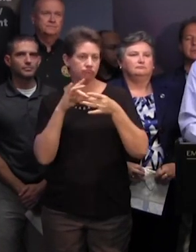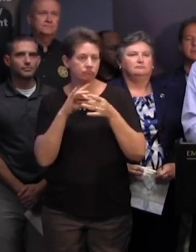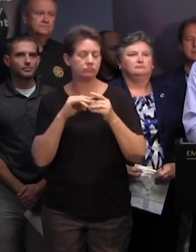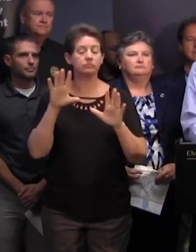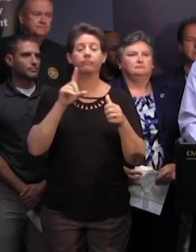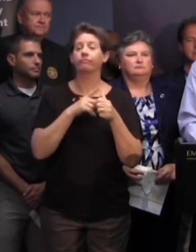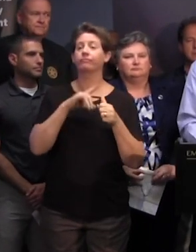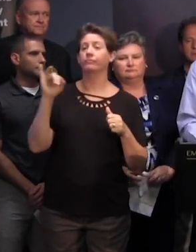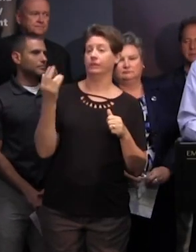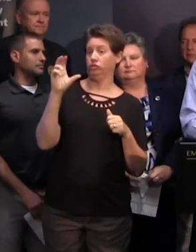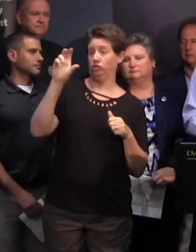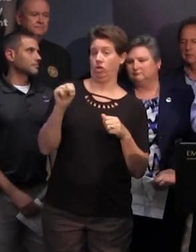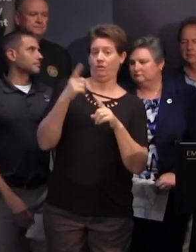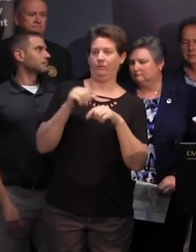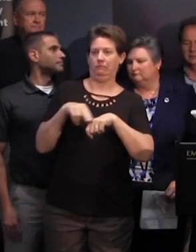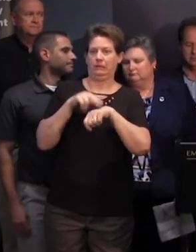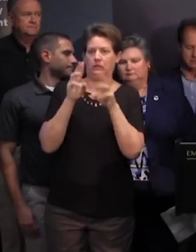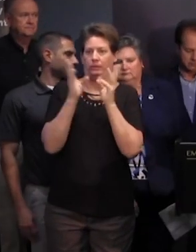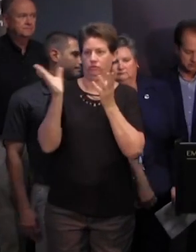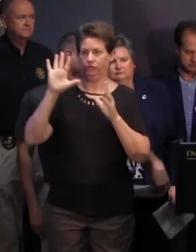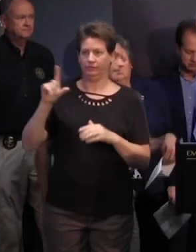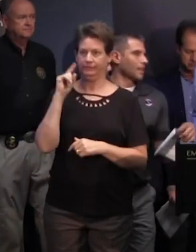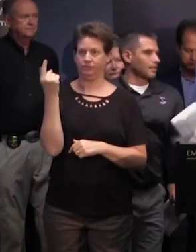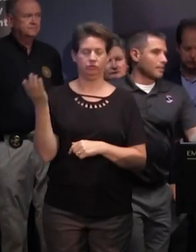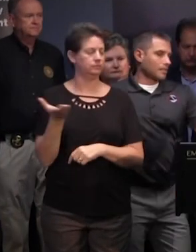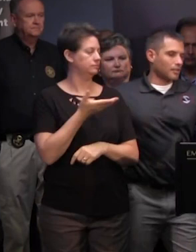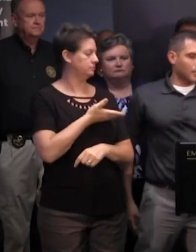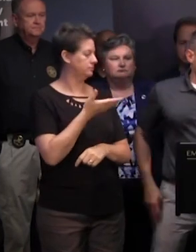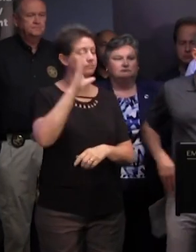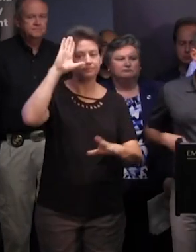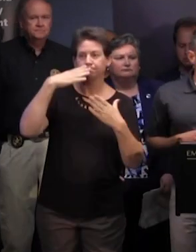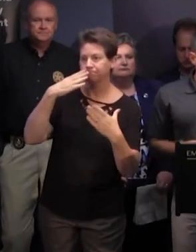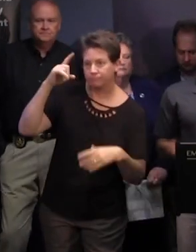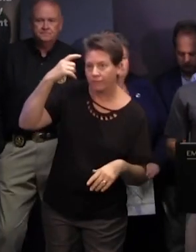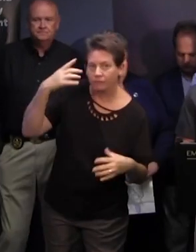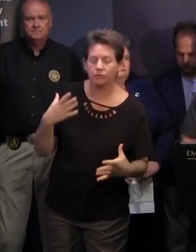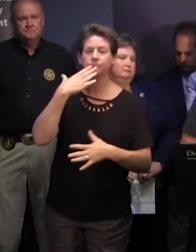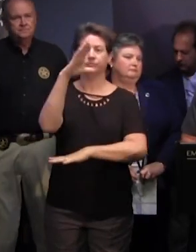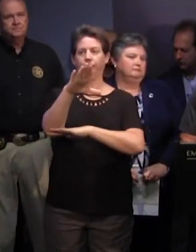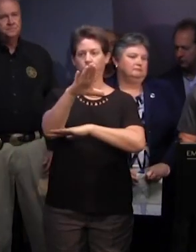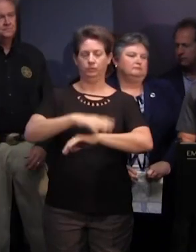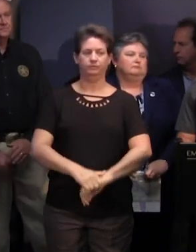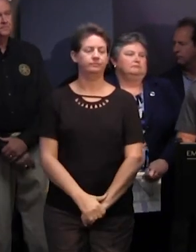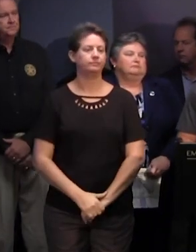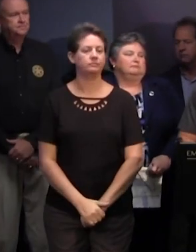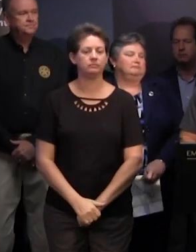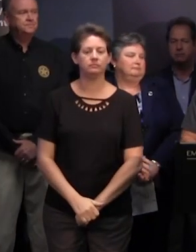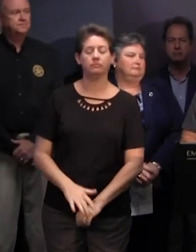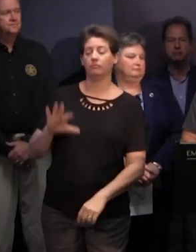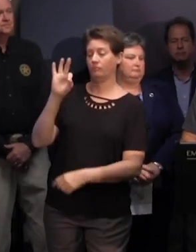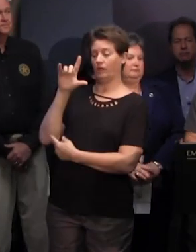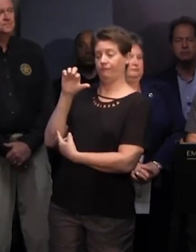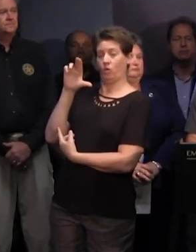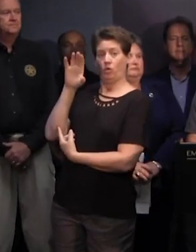we'll start with john choirillo from the national weather service john thank you governor good afternoon florence has